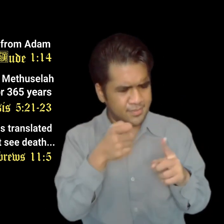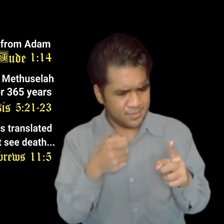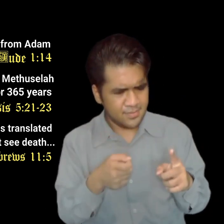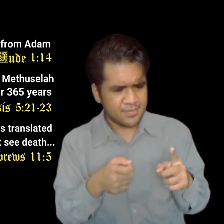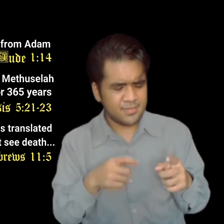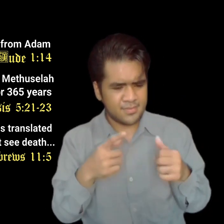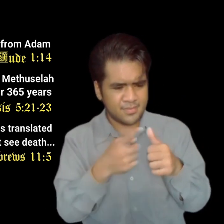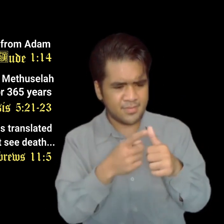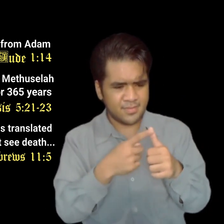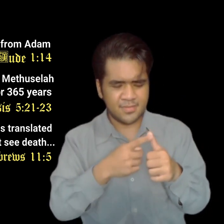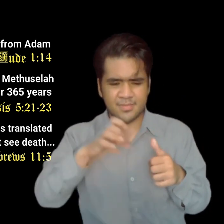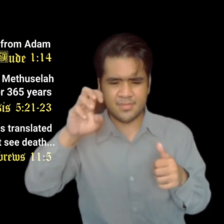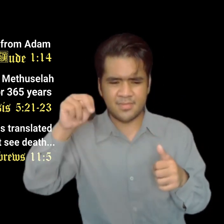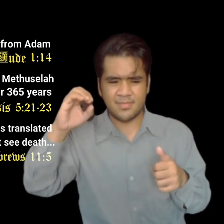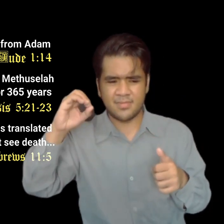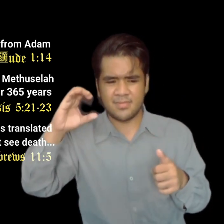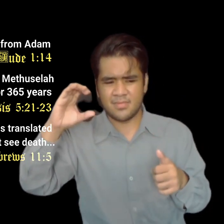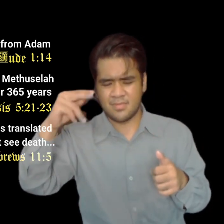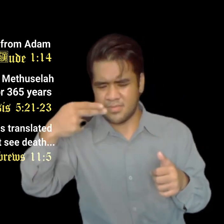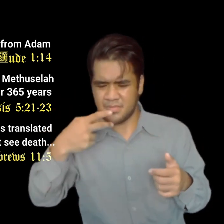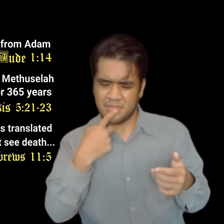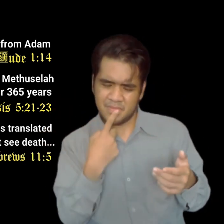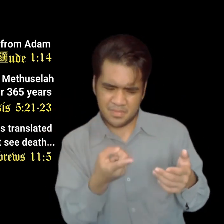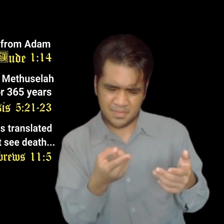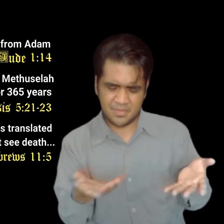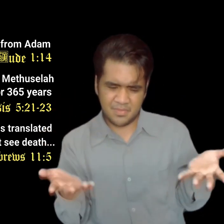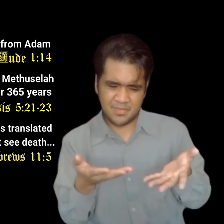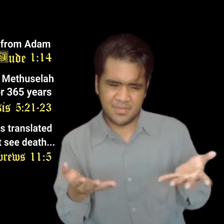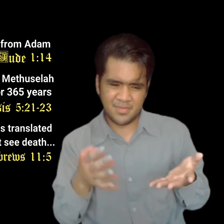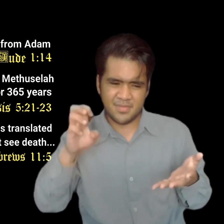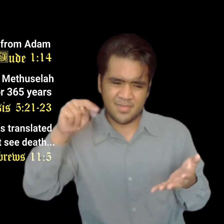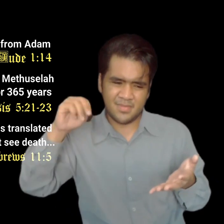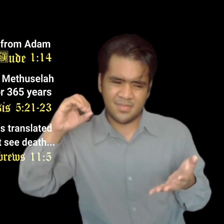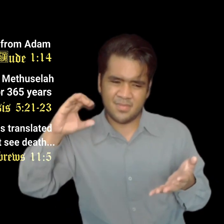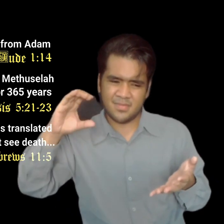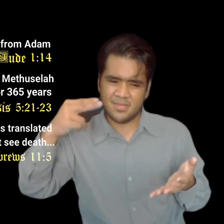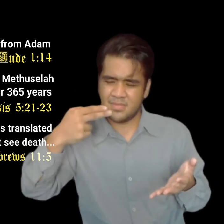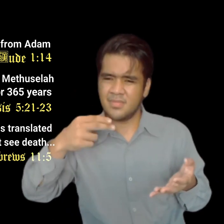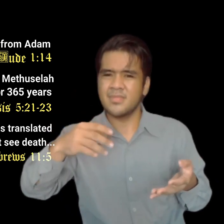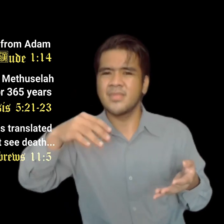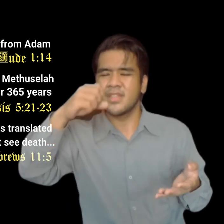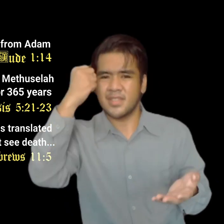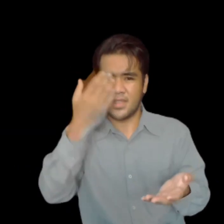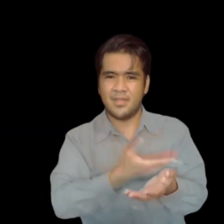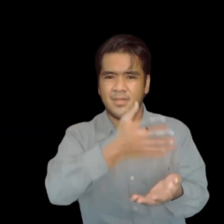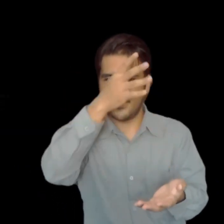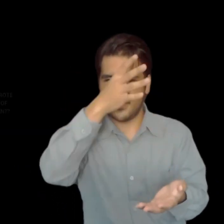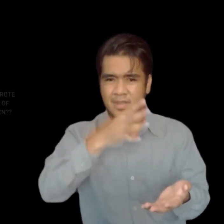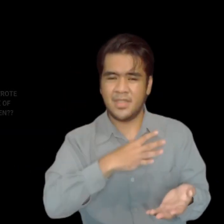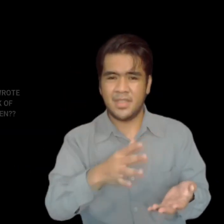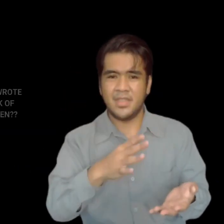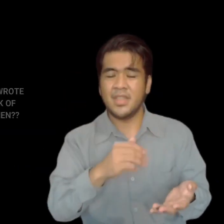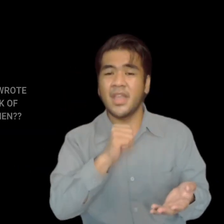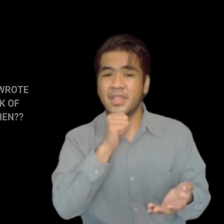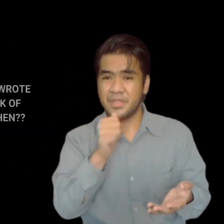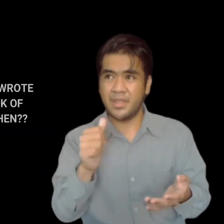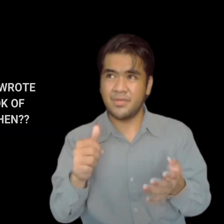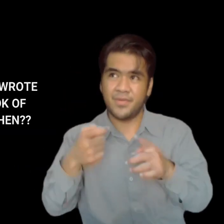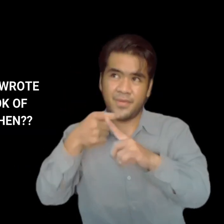translated him. For, before his translation he had this testimony, that he pleased God. Thus, many believe that it is impossible